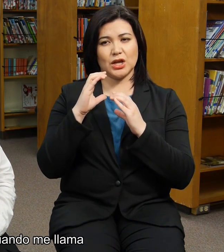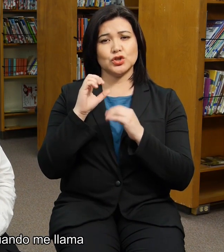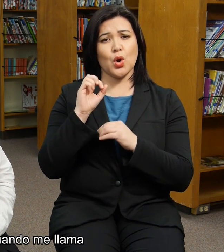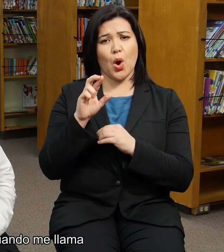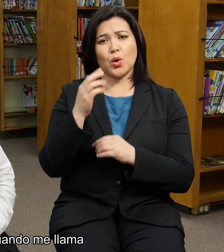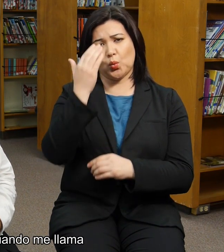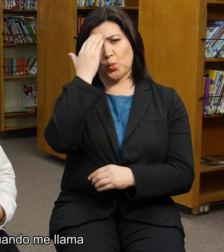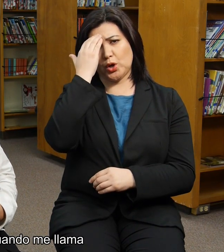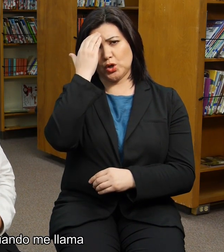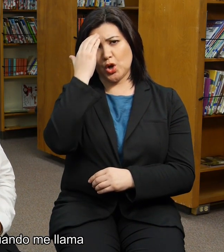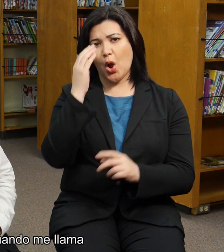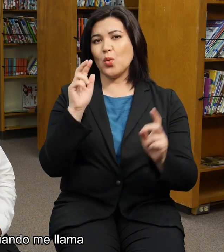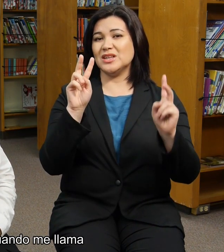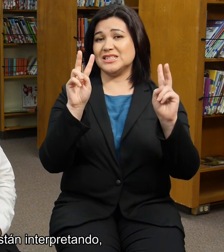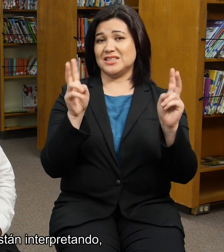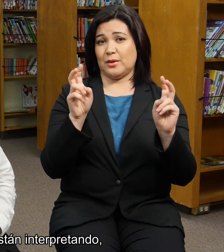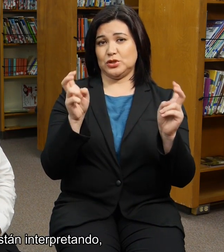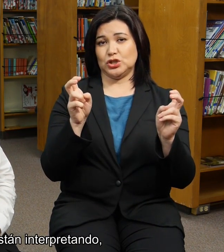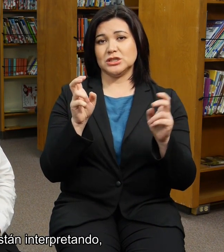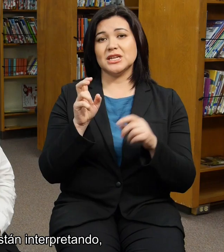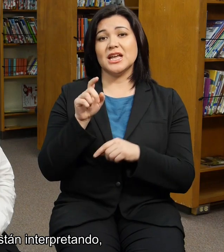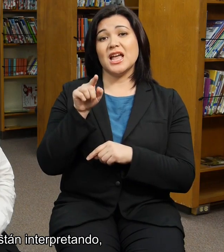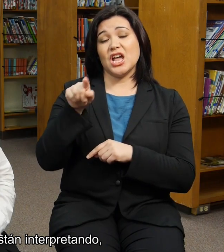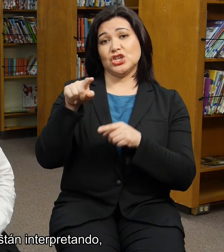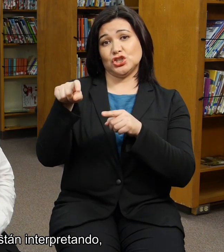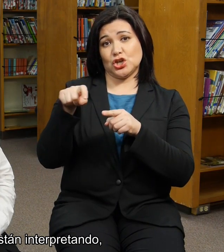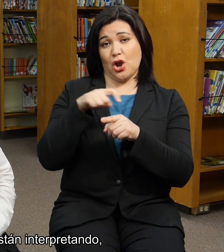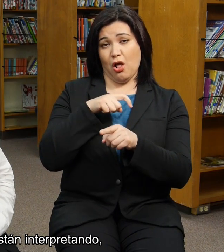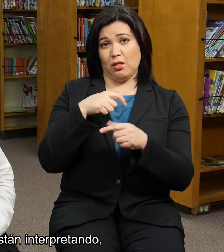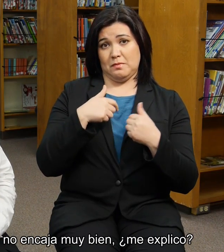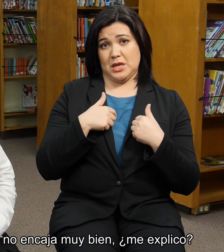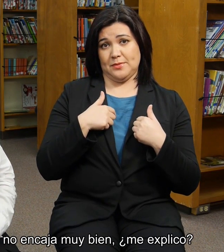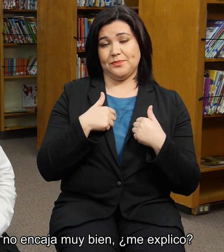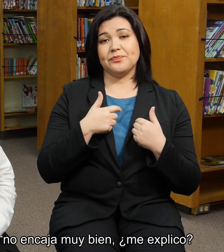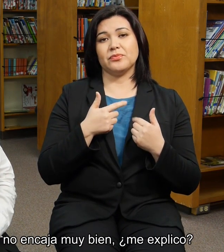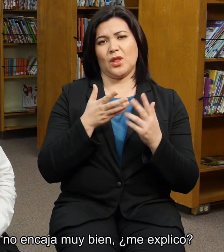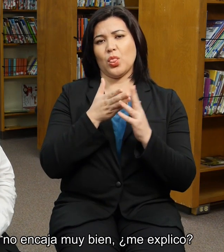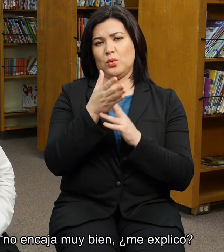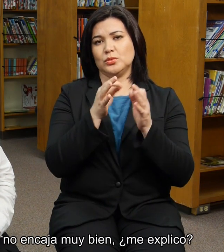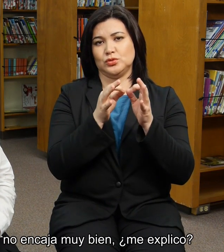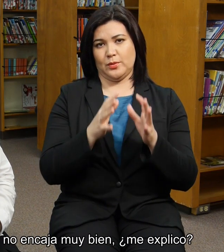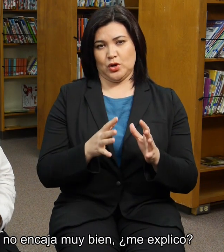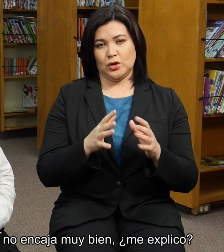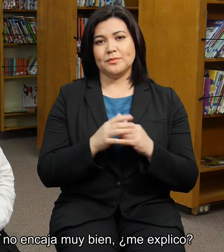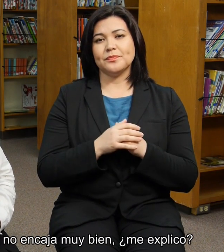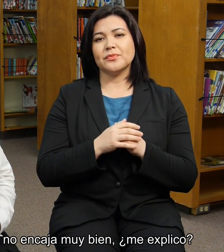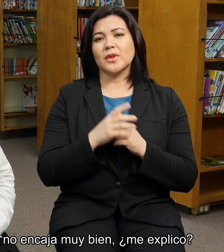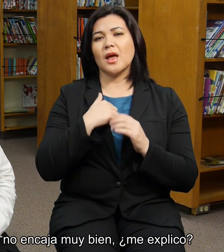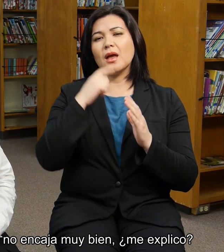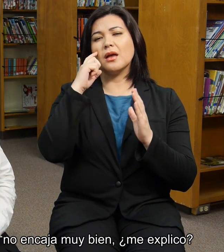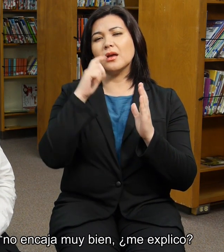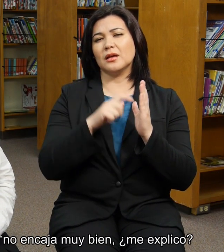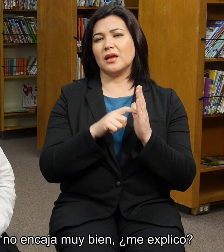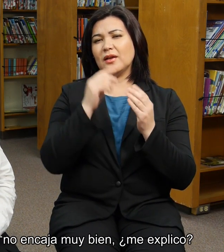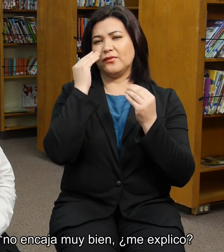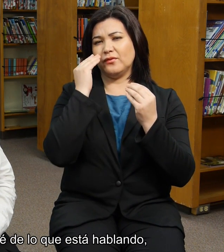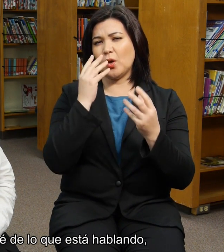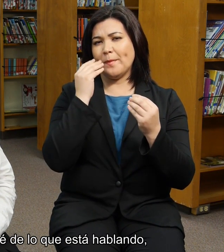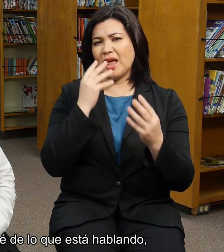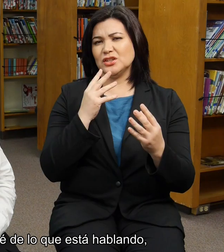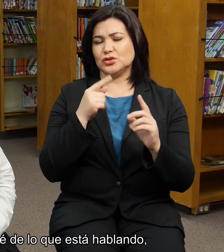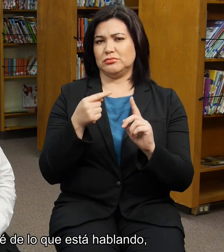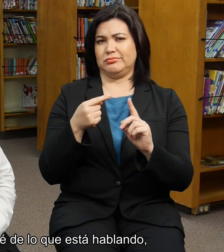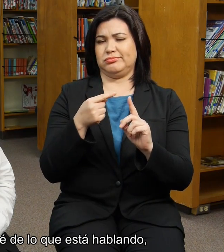And then when she calls me and the interpreter is interpreting for me, I notice that the information is kind of off, you know.